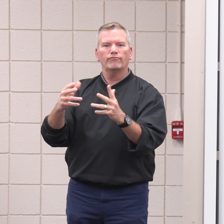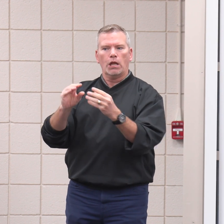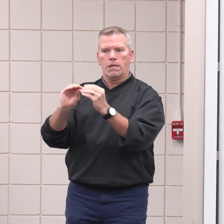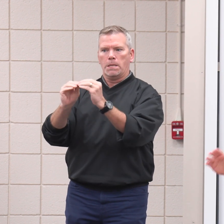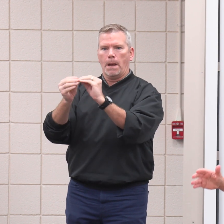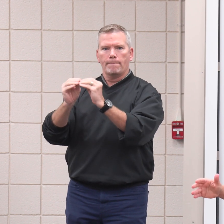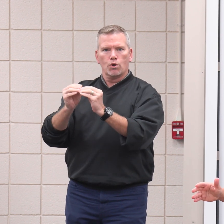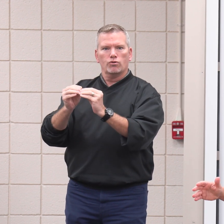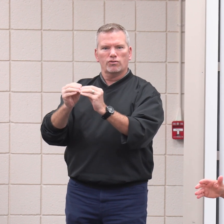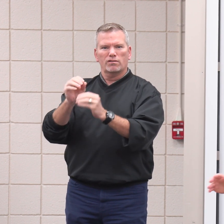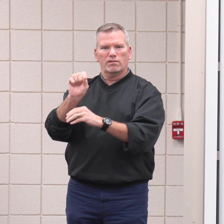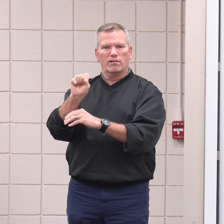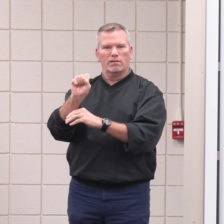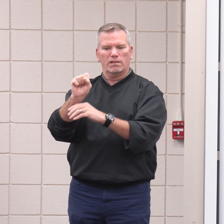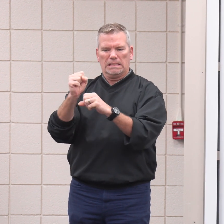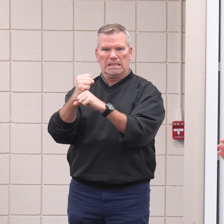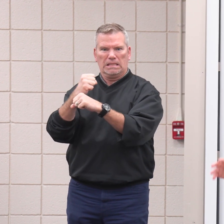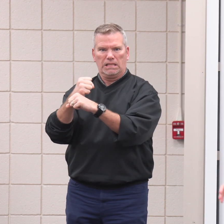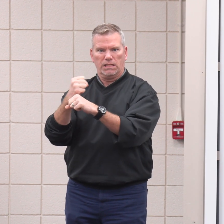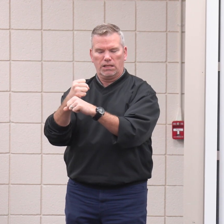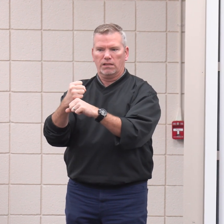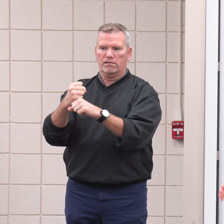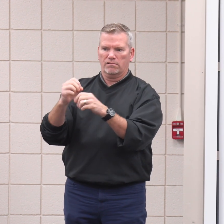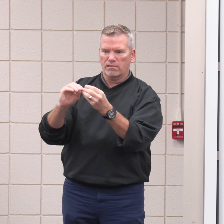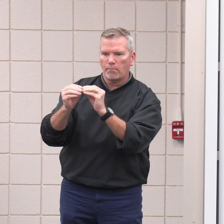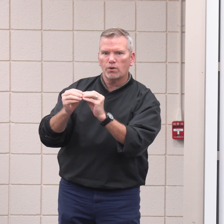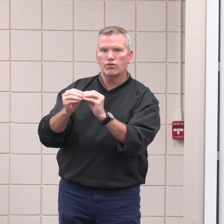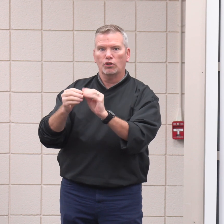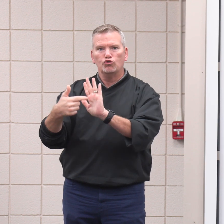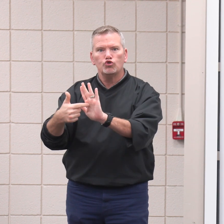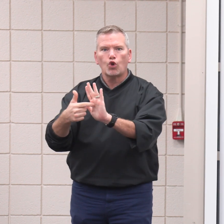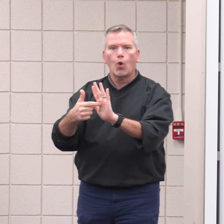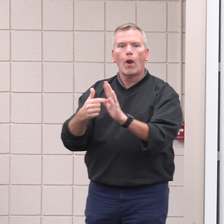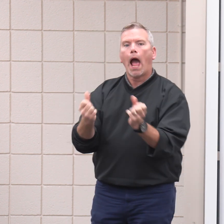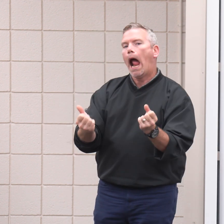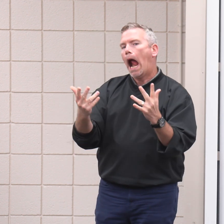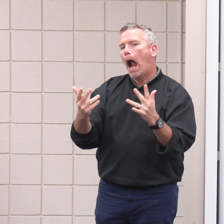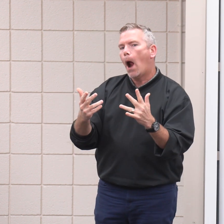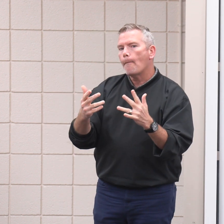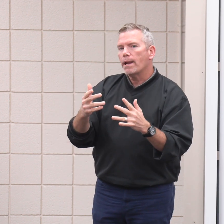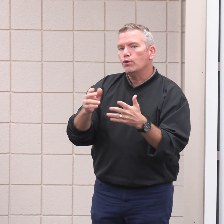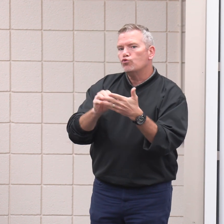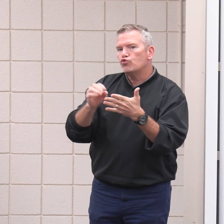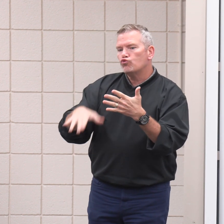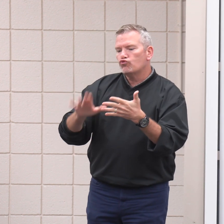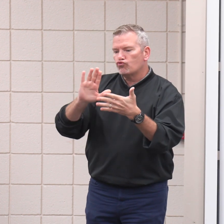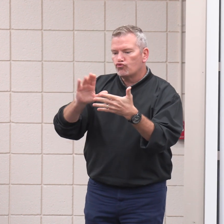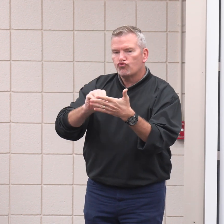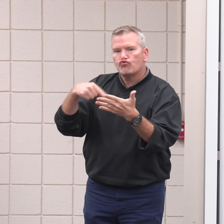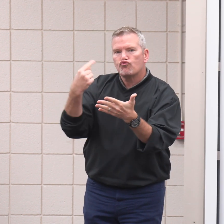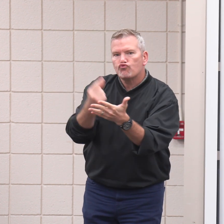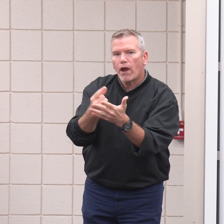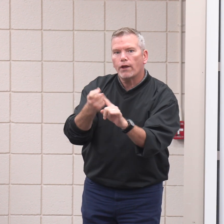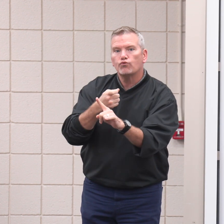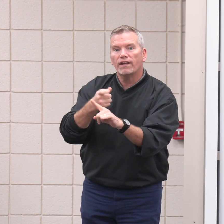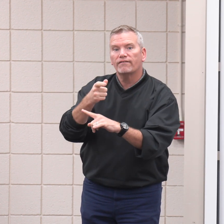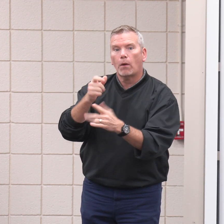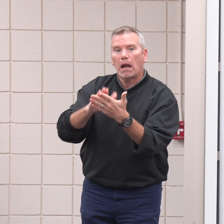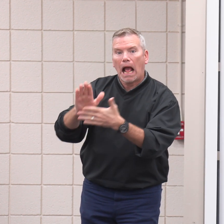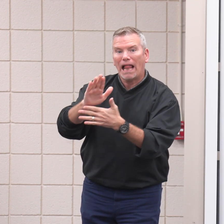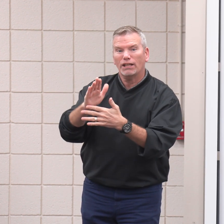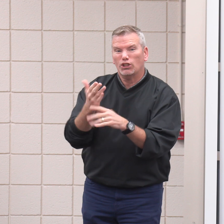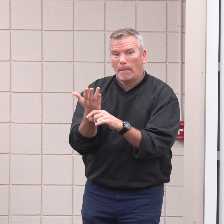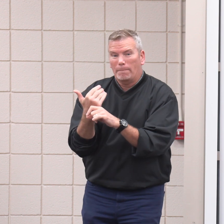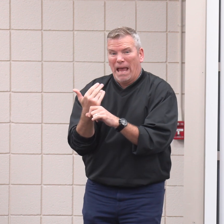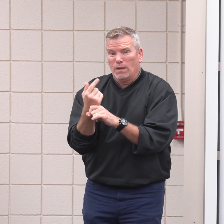graduated from college in the last two to three years and the percentage of them that use AI in their